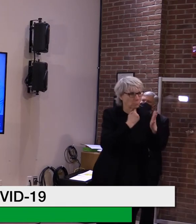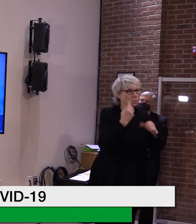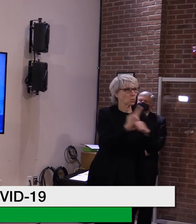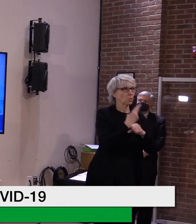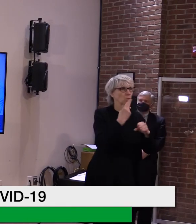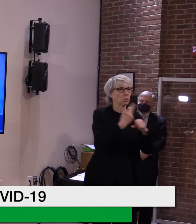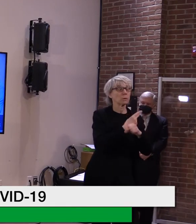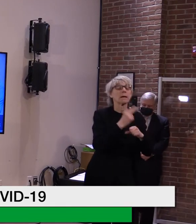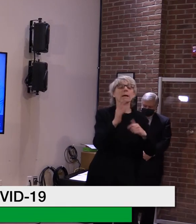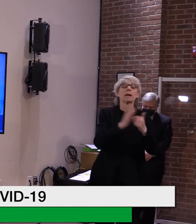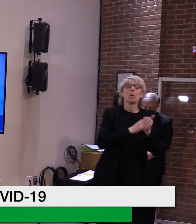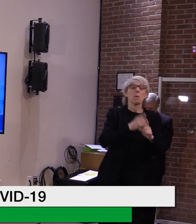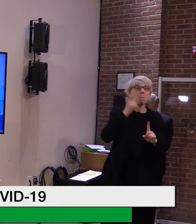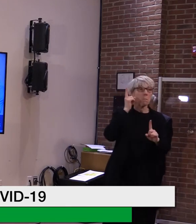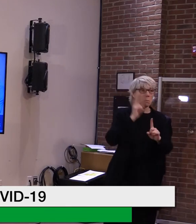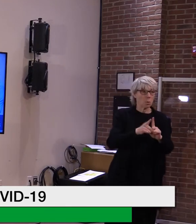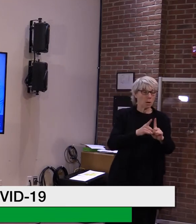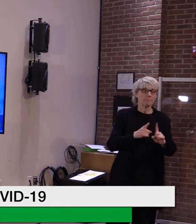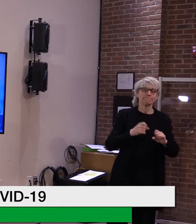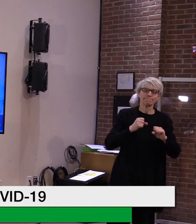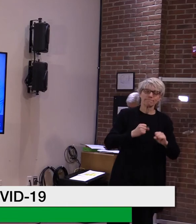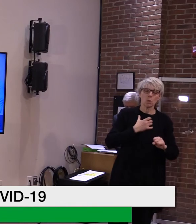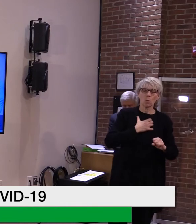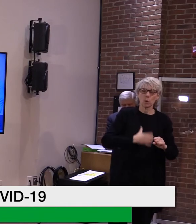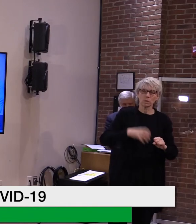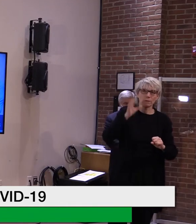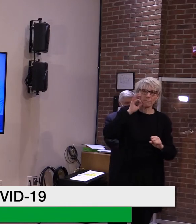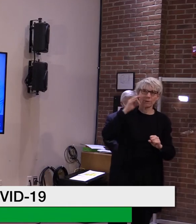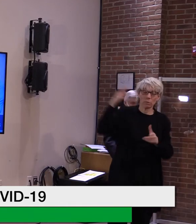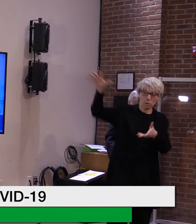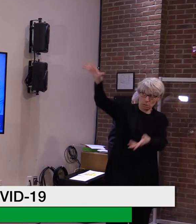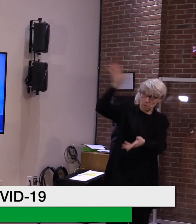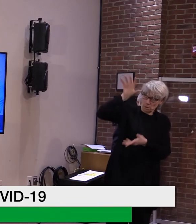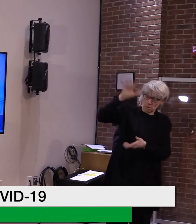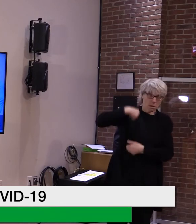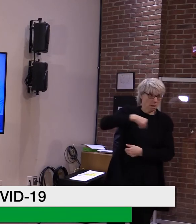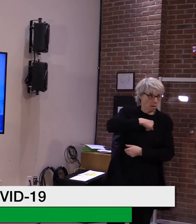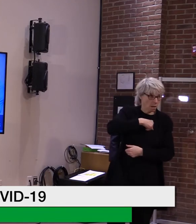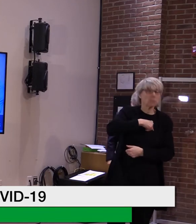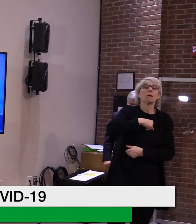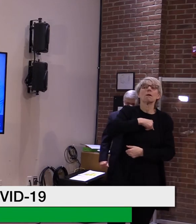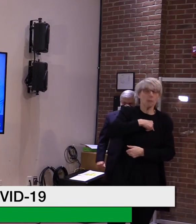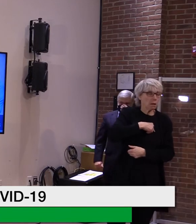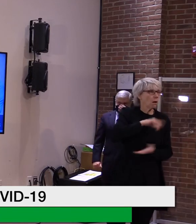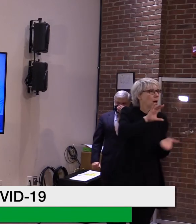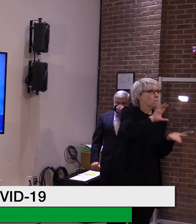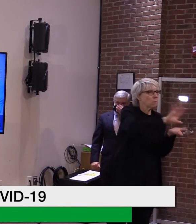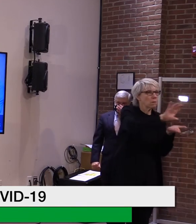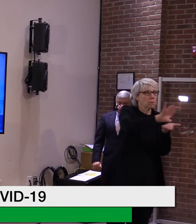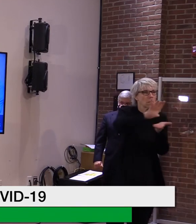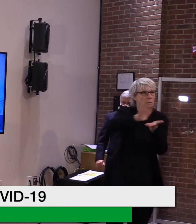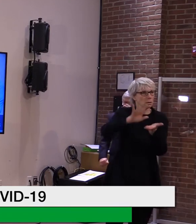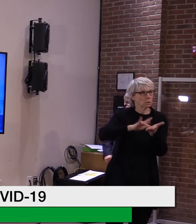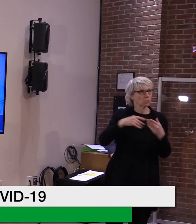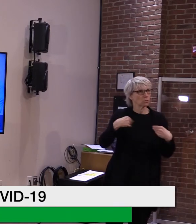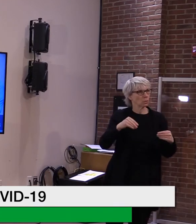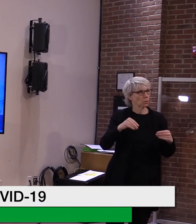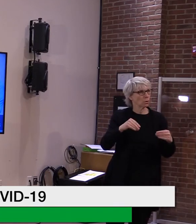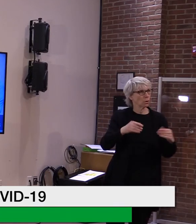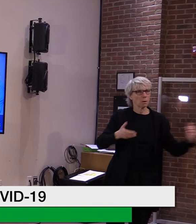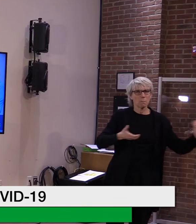preference would be that we receive, uh, the supply and that we distribute to the pharmacies as partners, um,